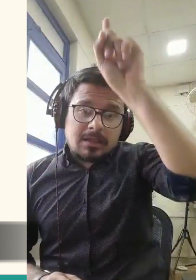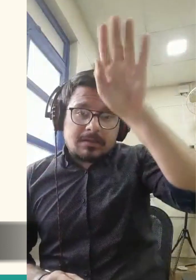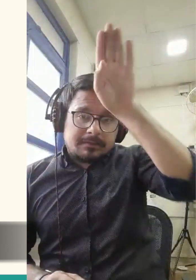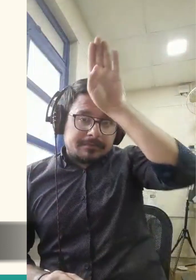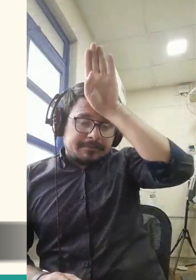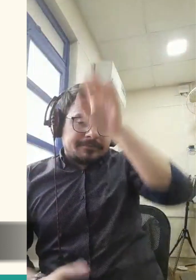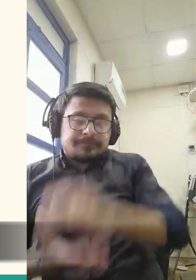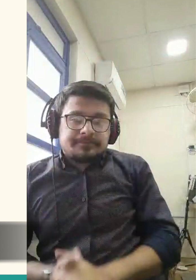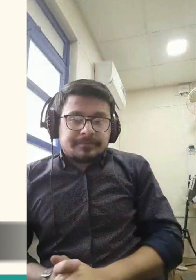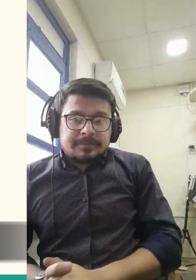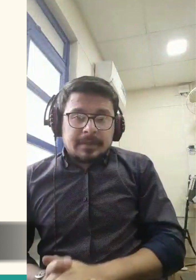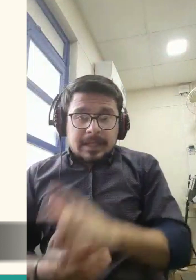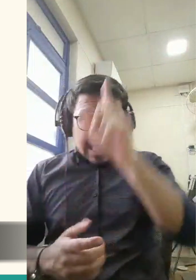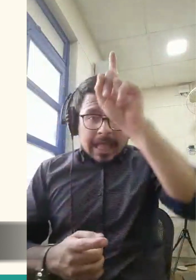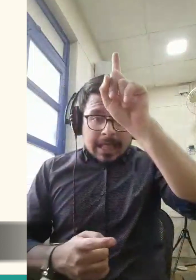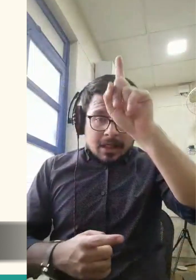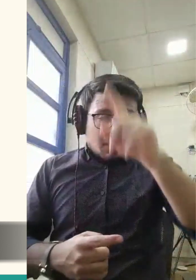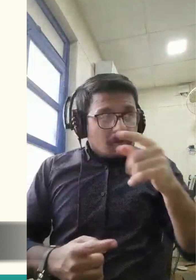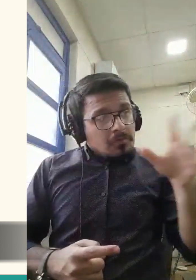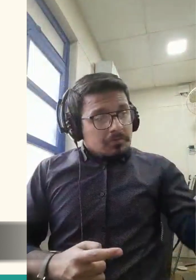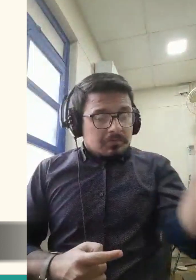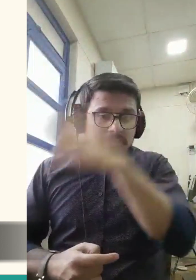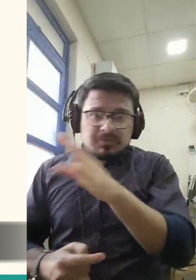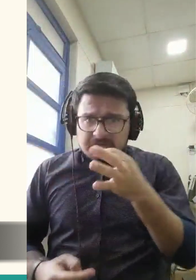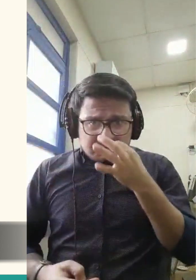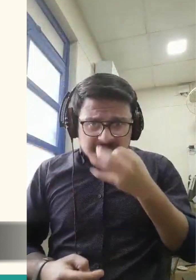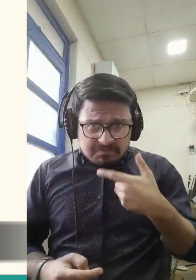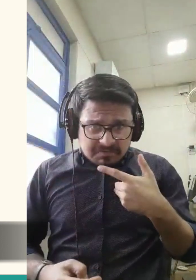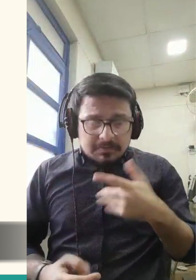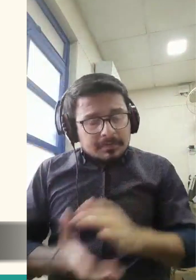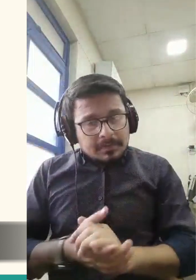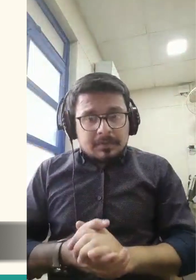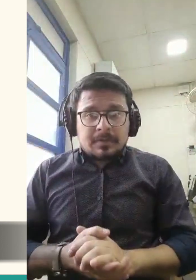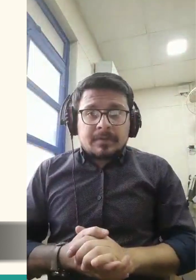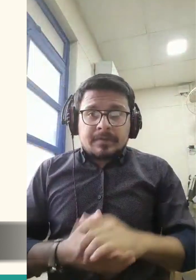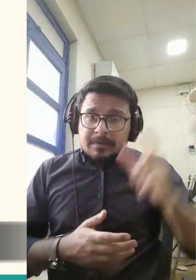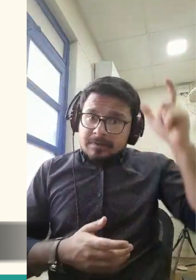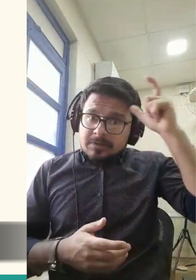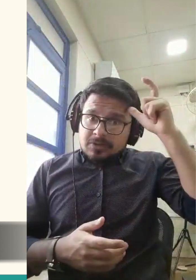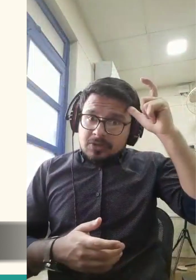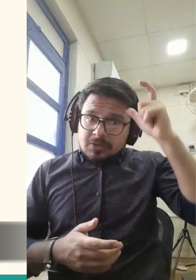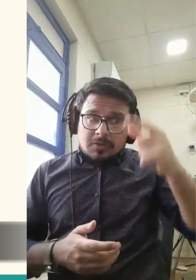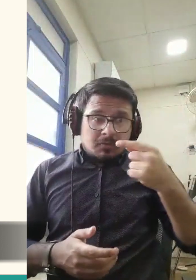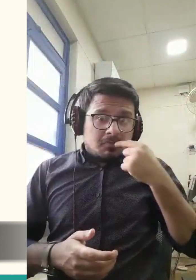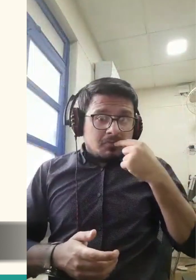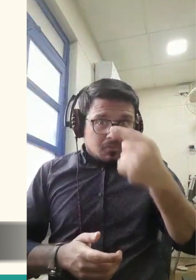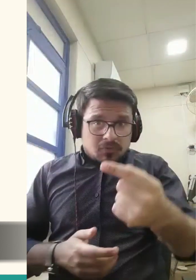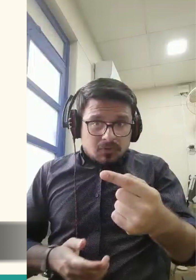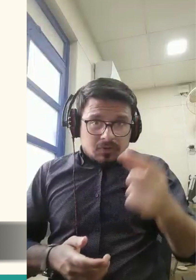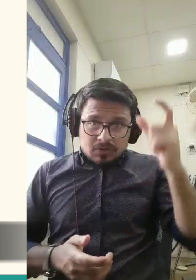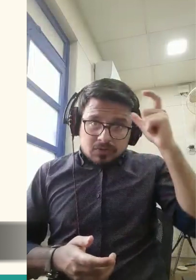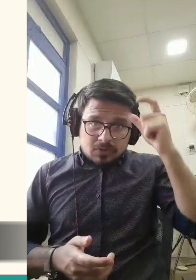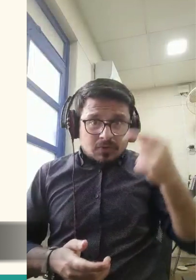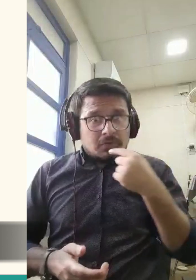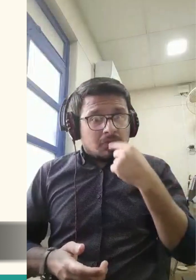For his disobedient arrogance, Allah threw him out of the heavens.